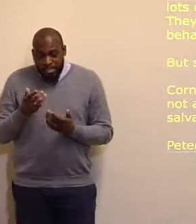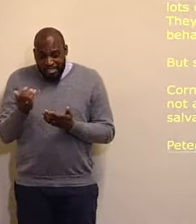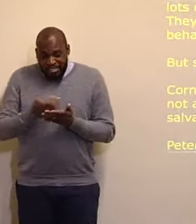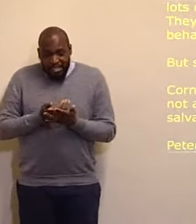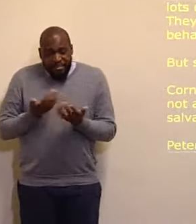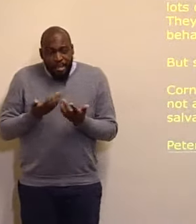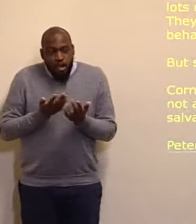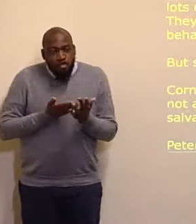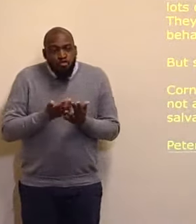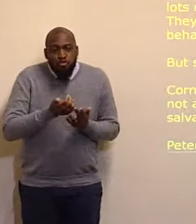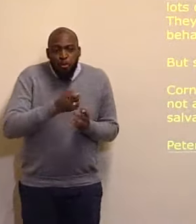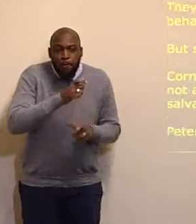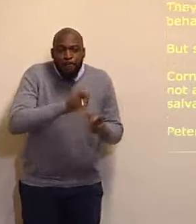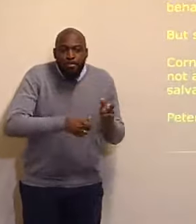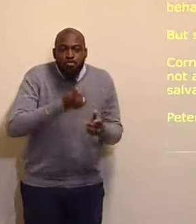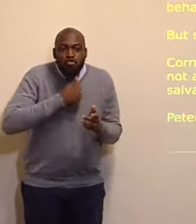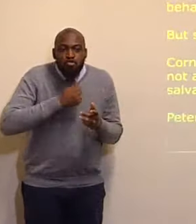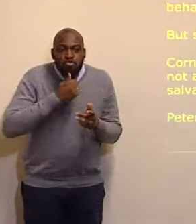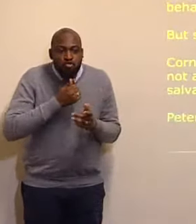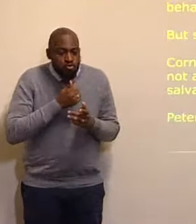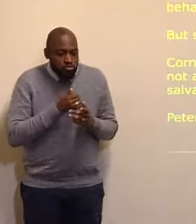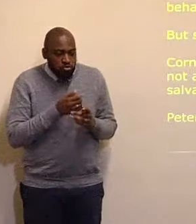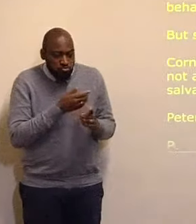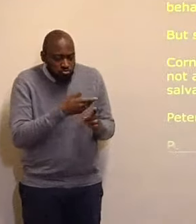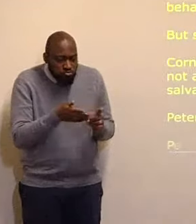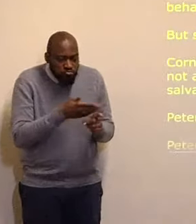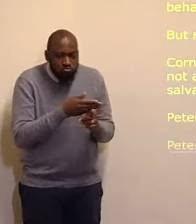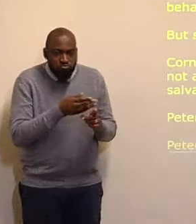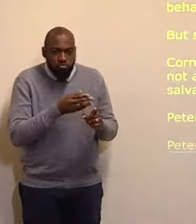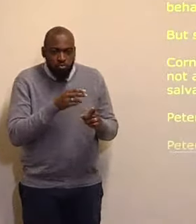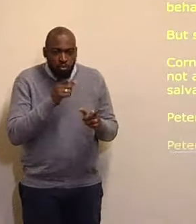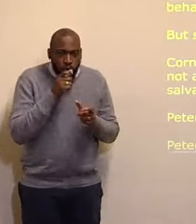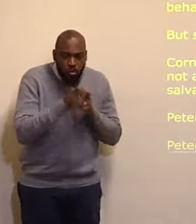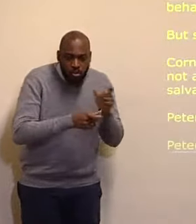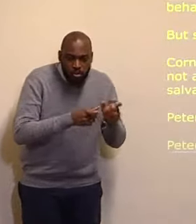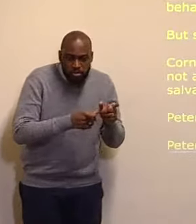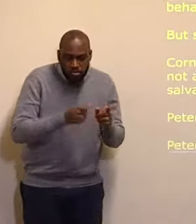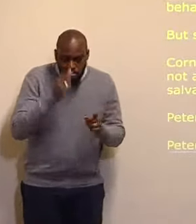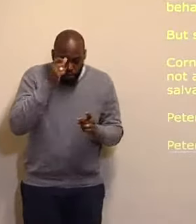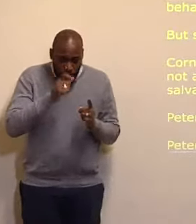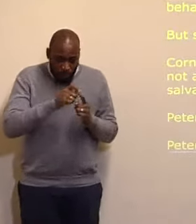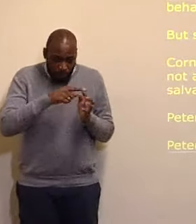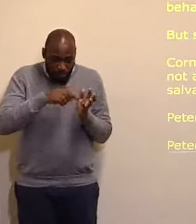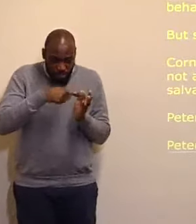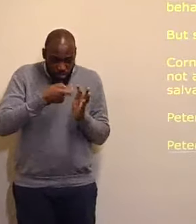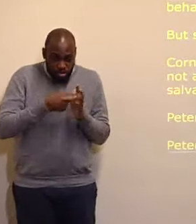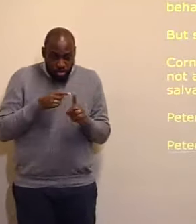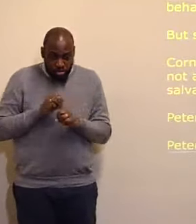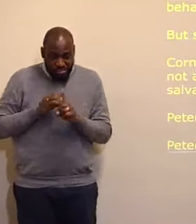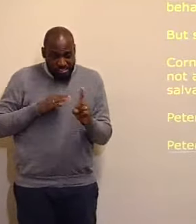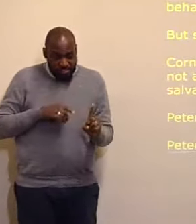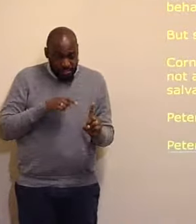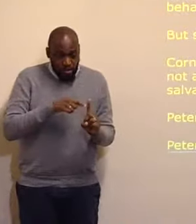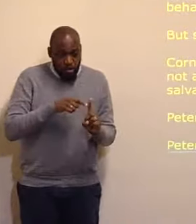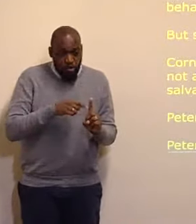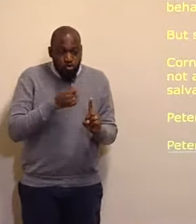And Peter, or Sam, has the instrument, by which, Cornelius will hear,